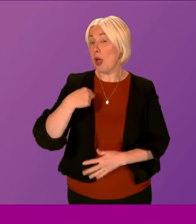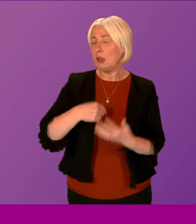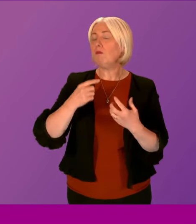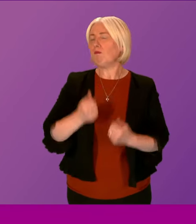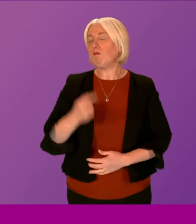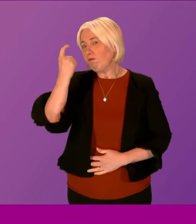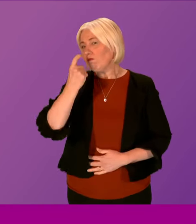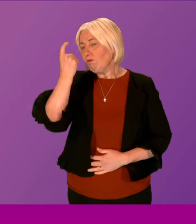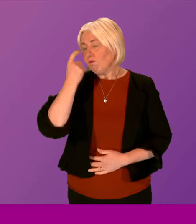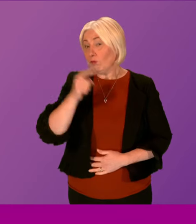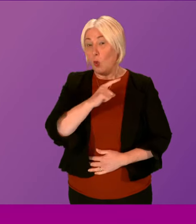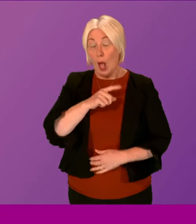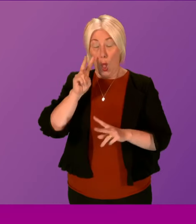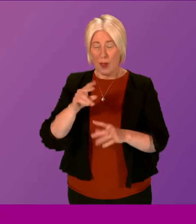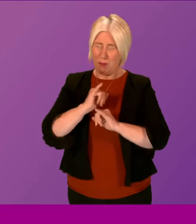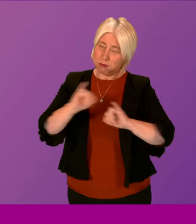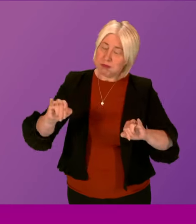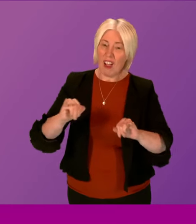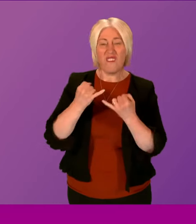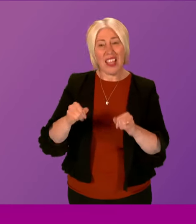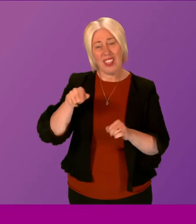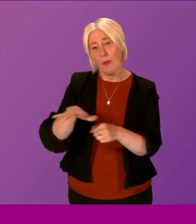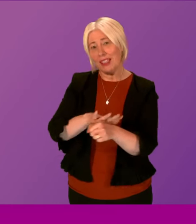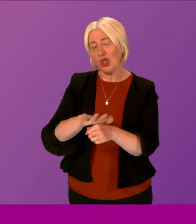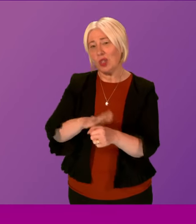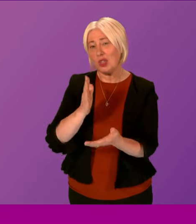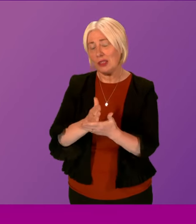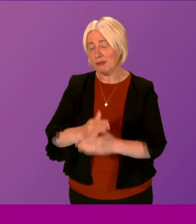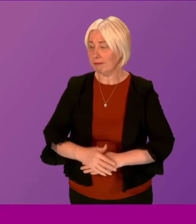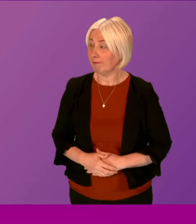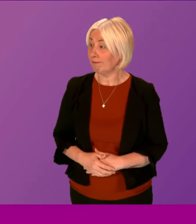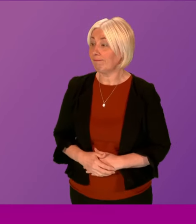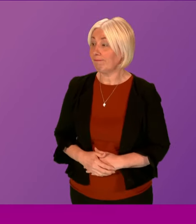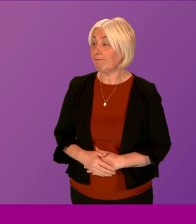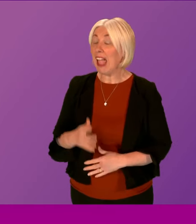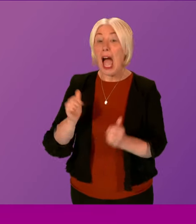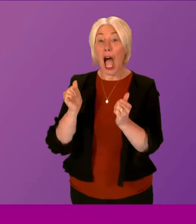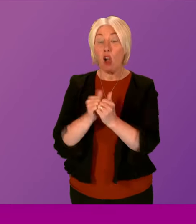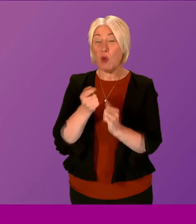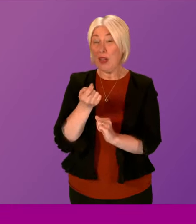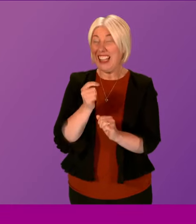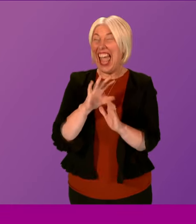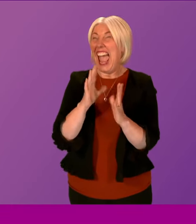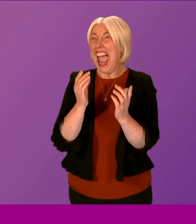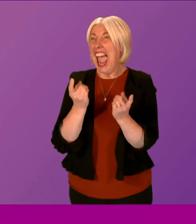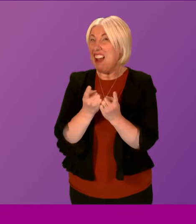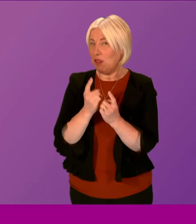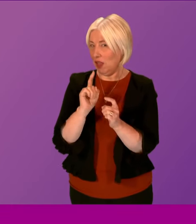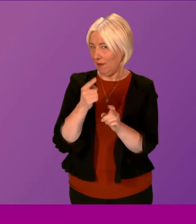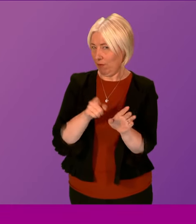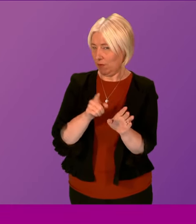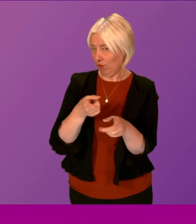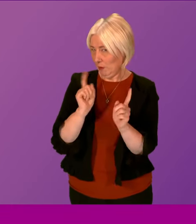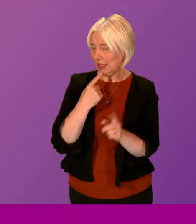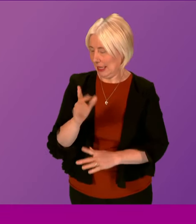to, given the systemic failings of this case. Douglas Schultz. I agree with almost everything the First Minister said there,